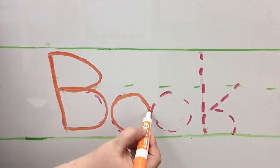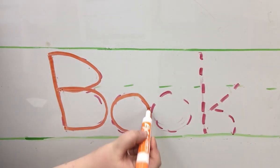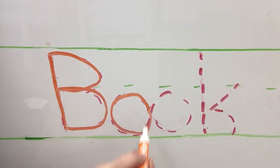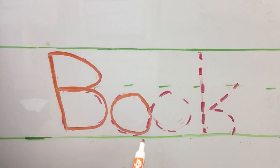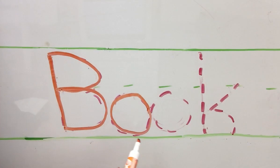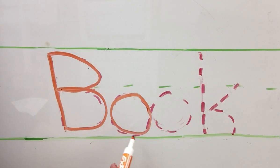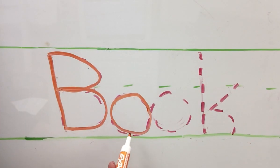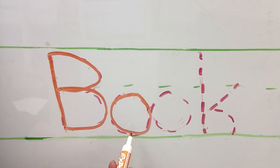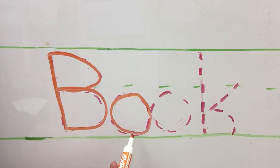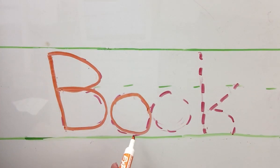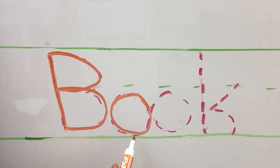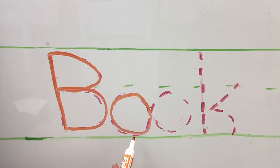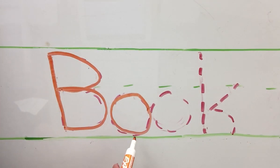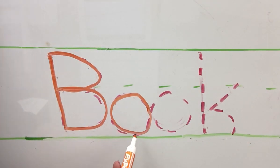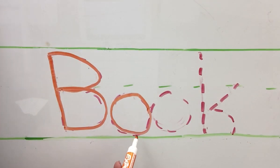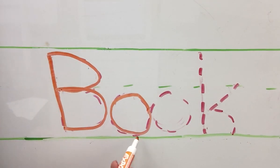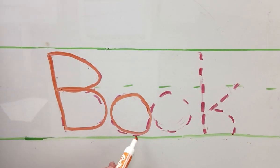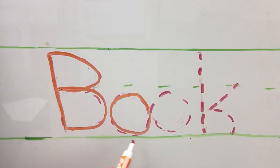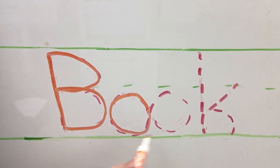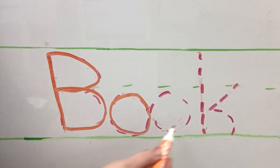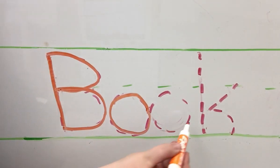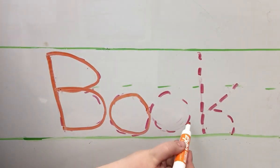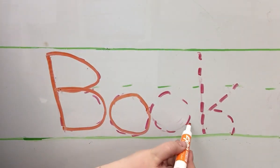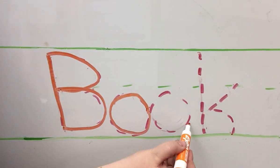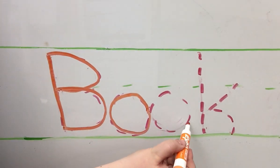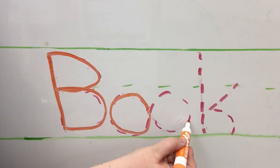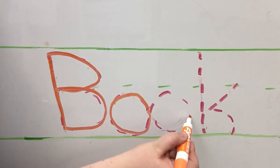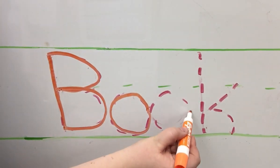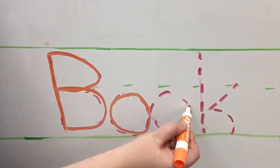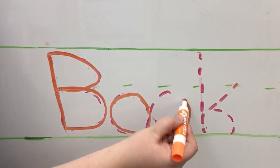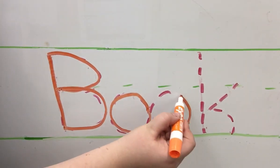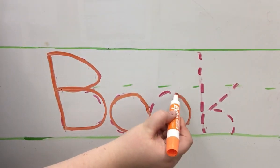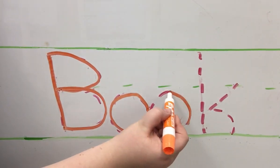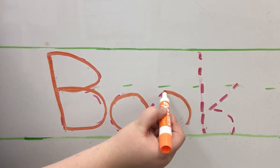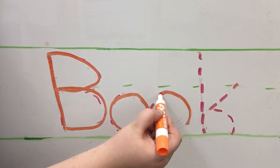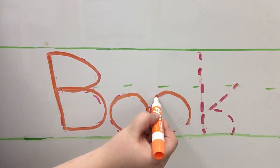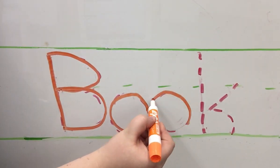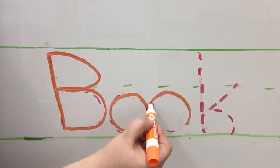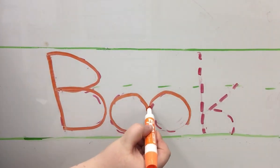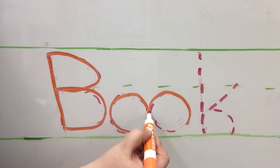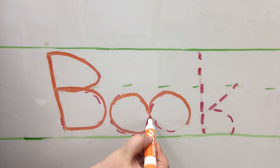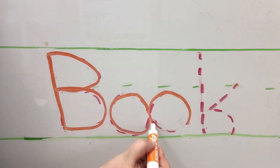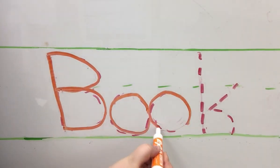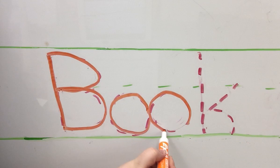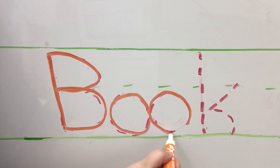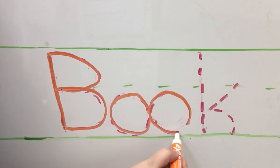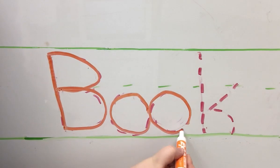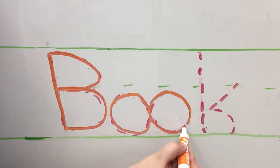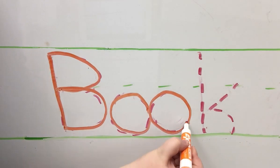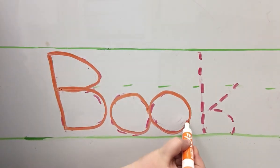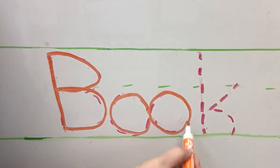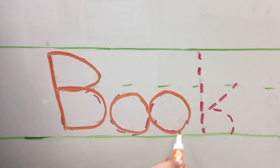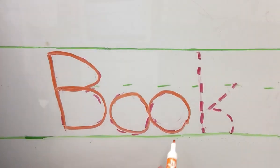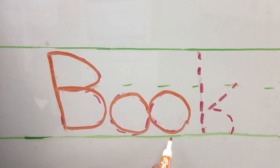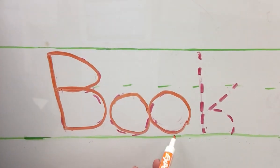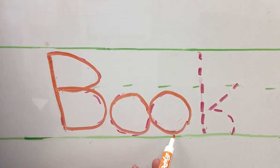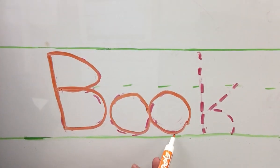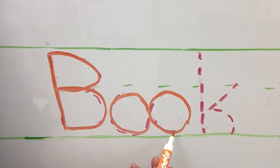Next we have an O, another